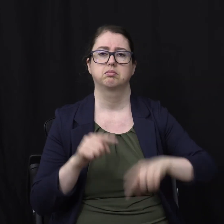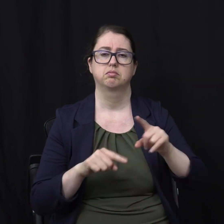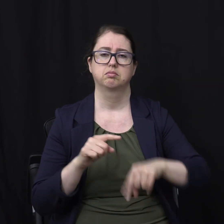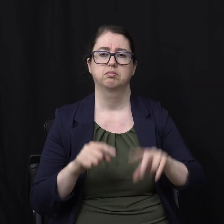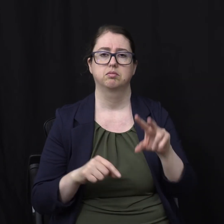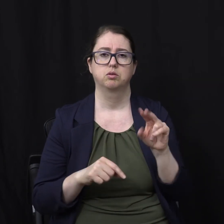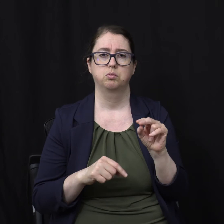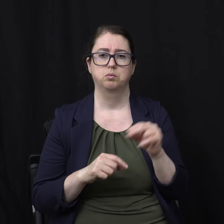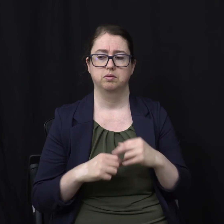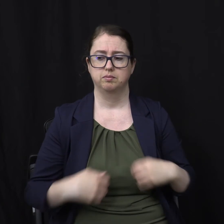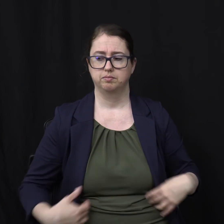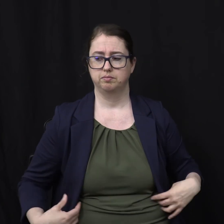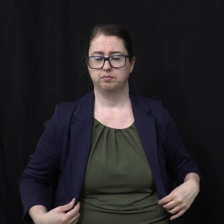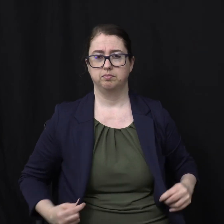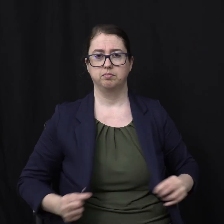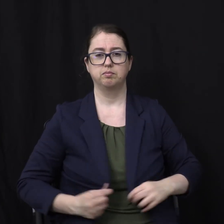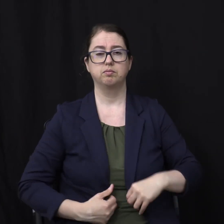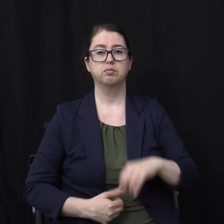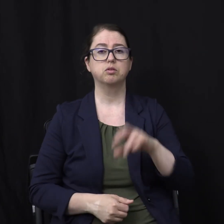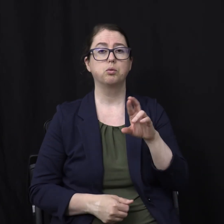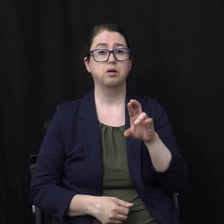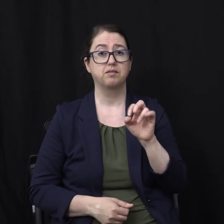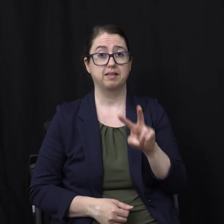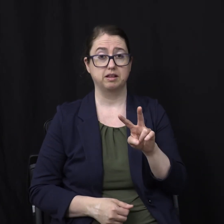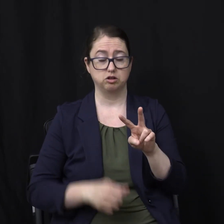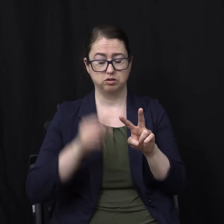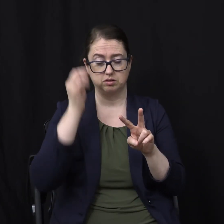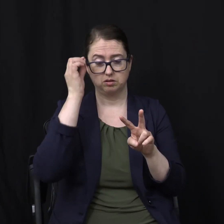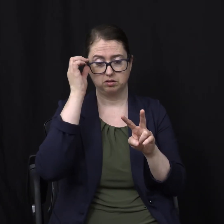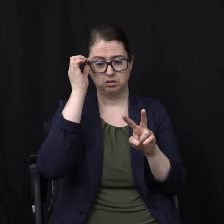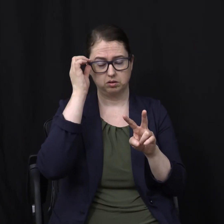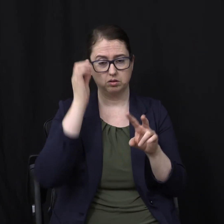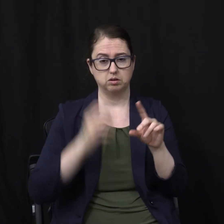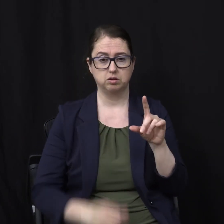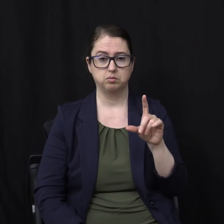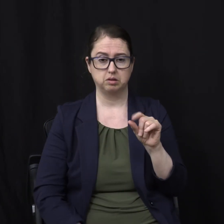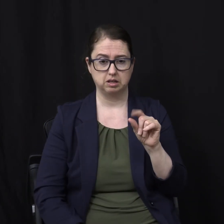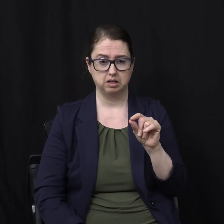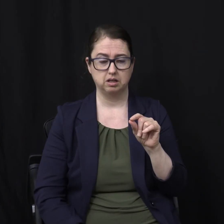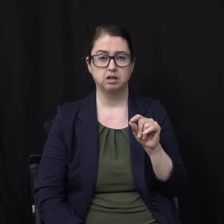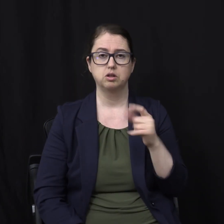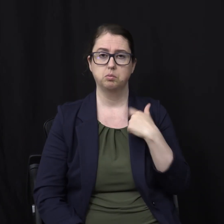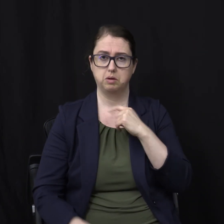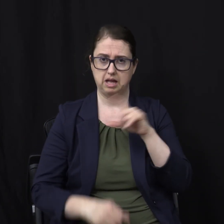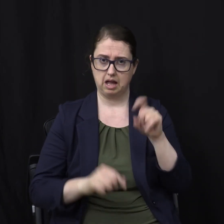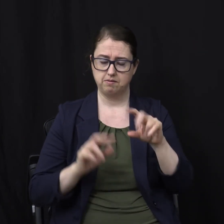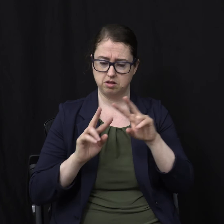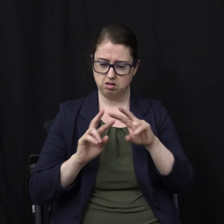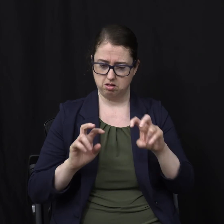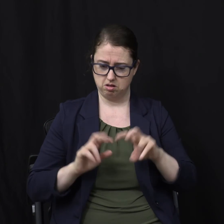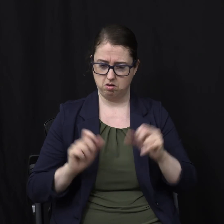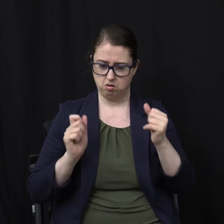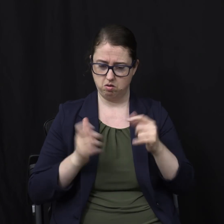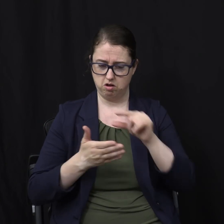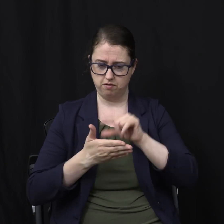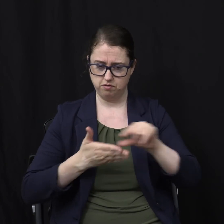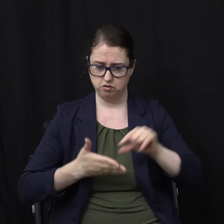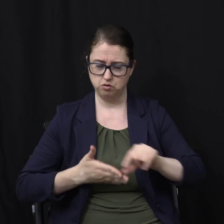Because it's the inspired word of God You have to read the whole thing You have to look at all the verses Involving the